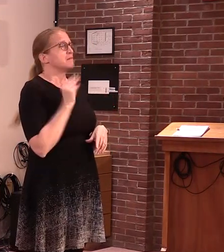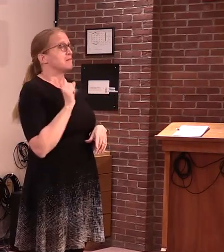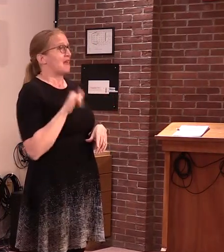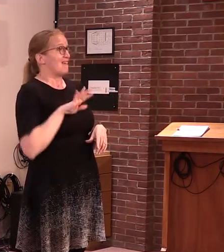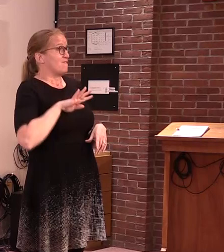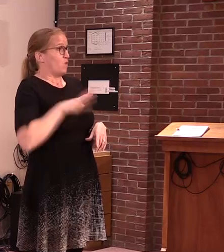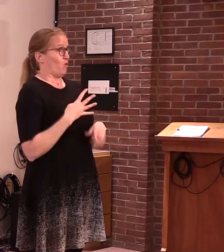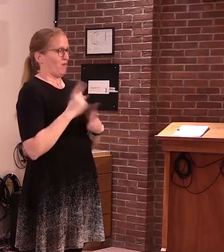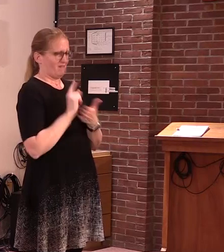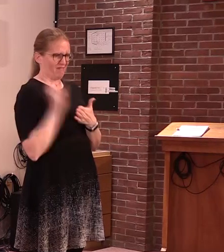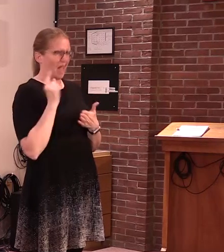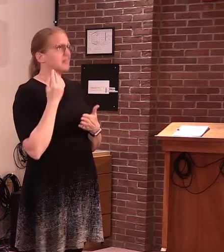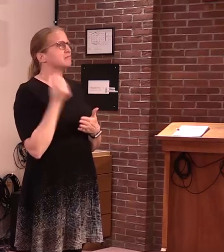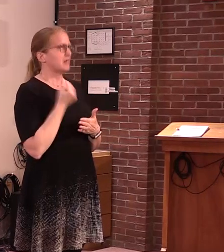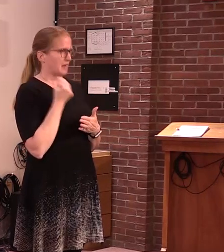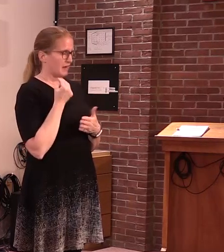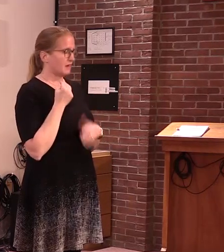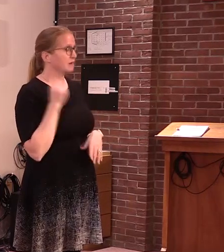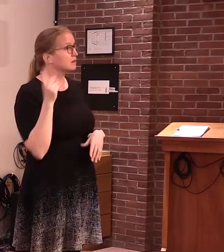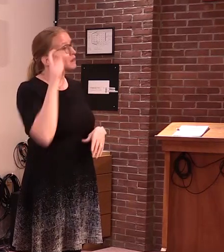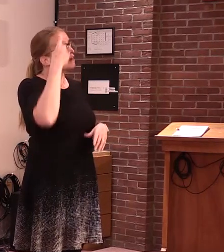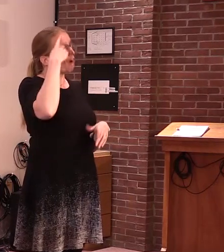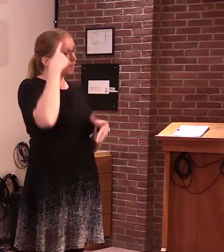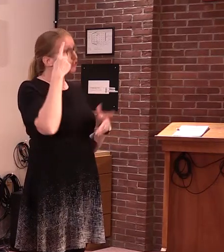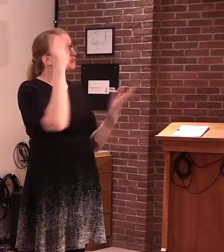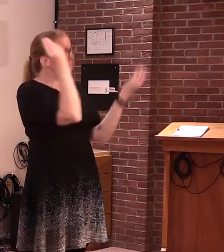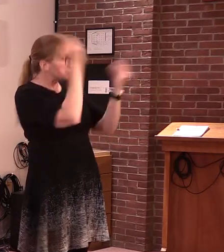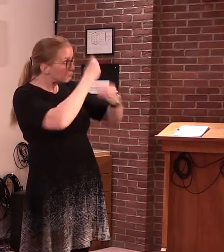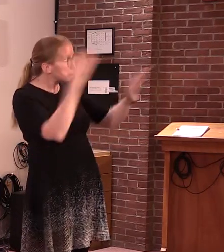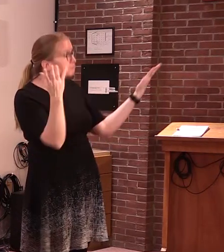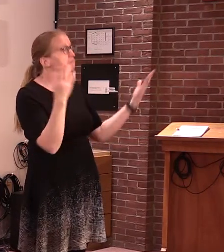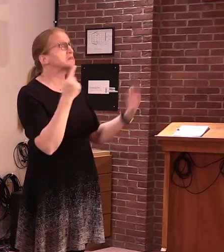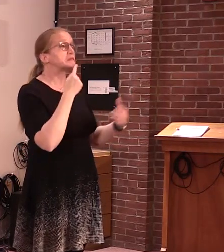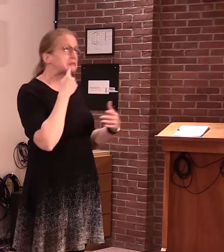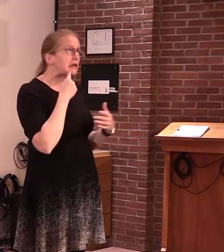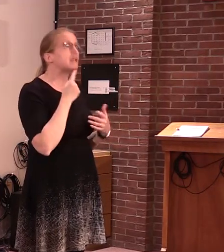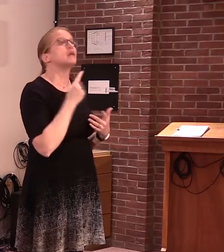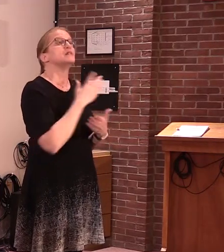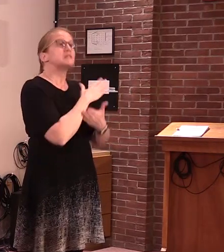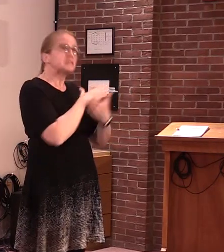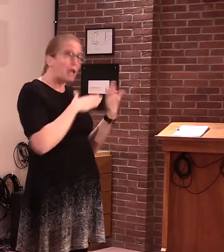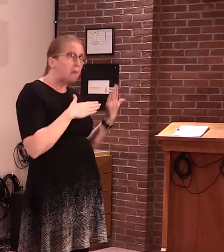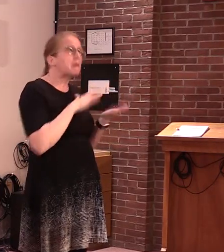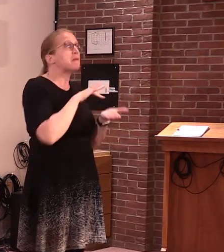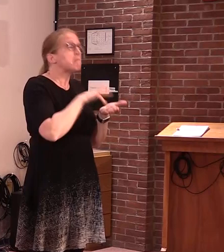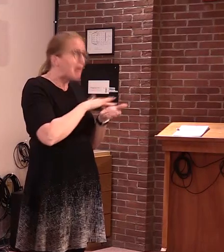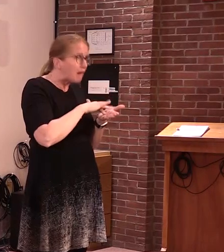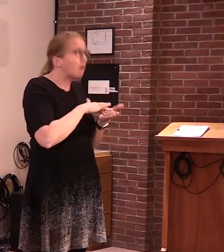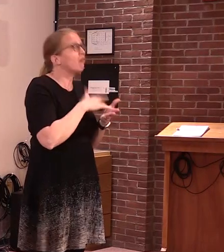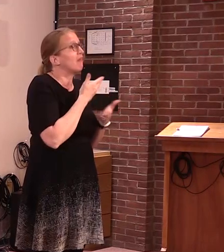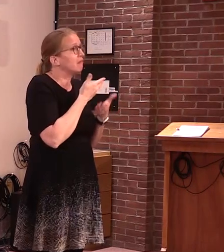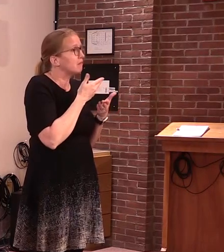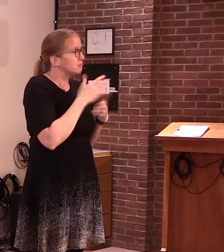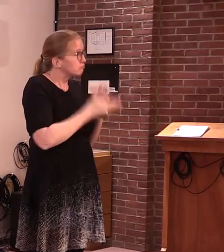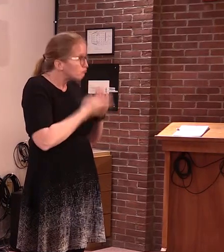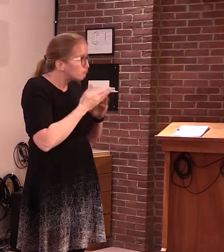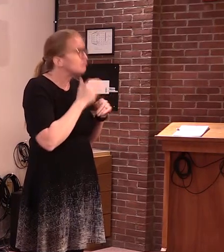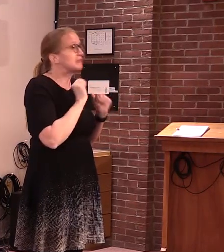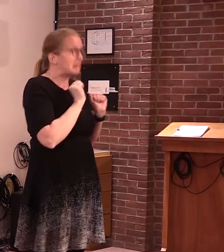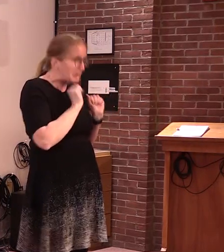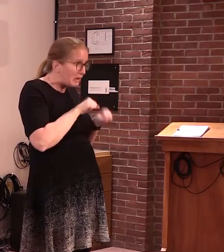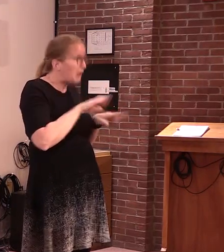Governor Scott announced that limited elective medical procedures could resume, this did not